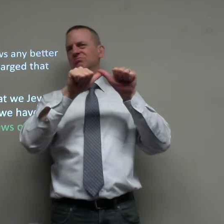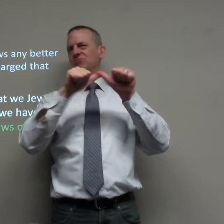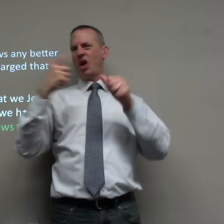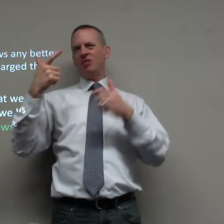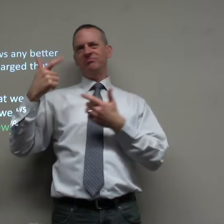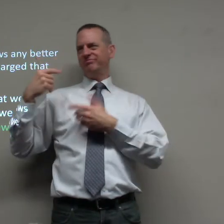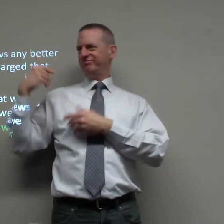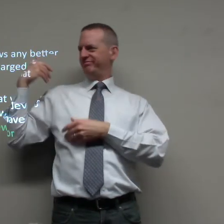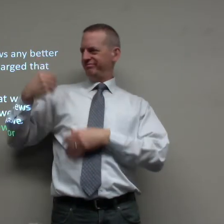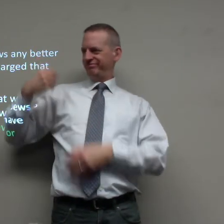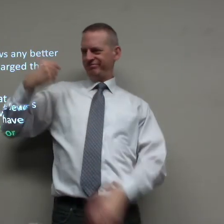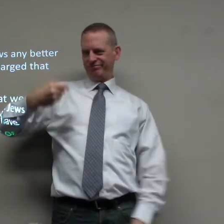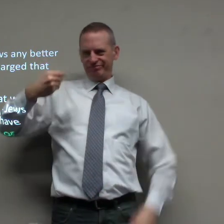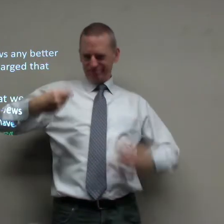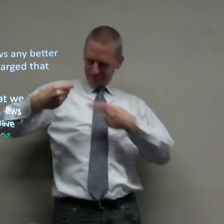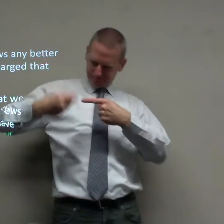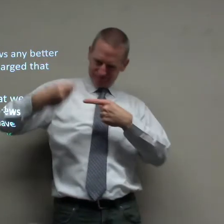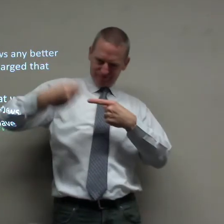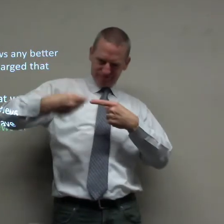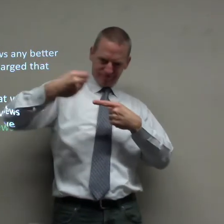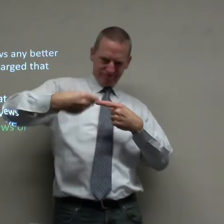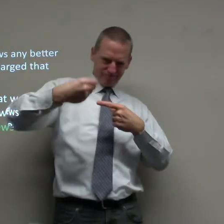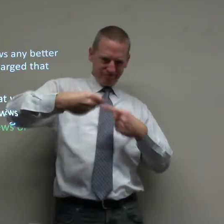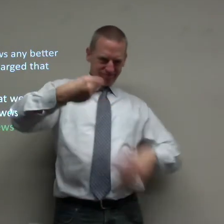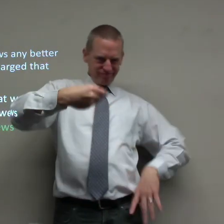it continues it's traditionally given